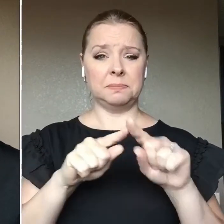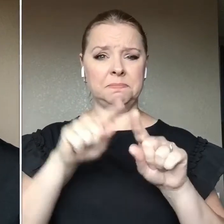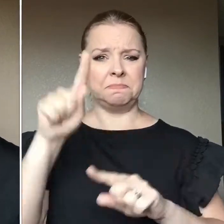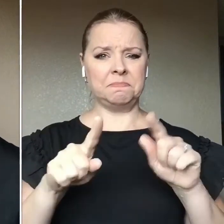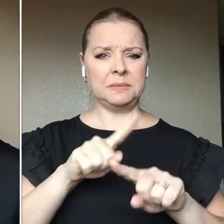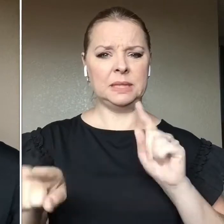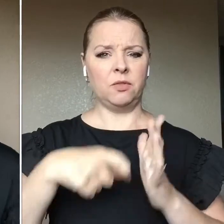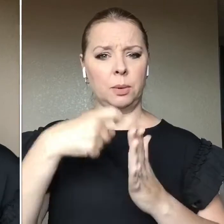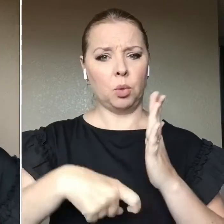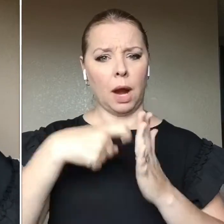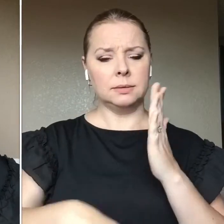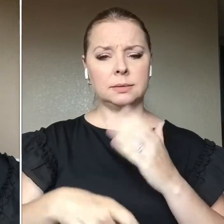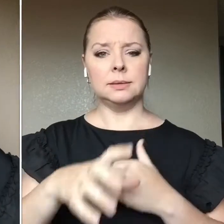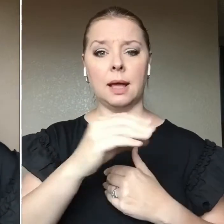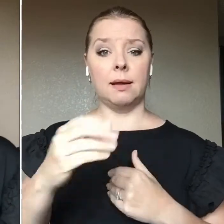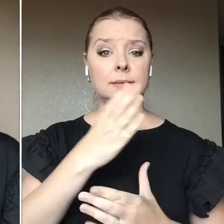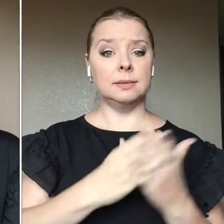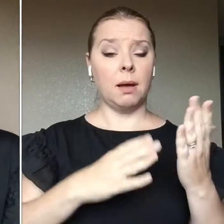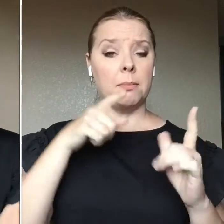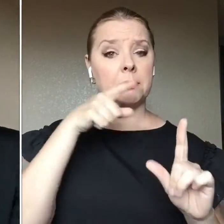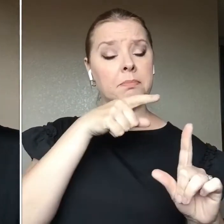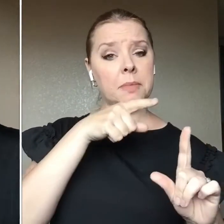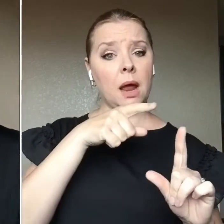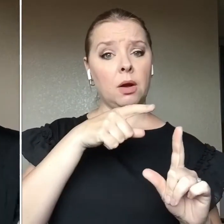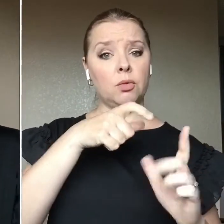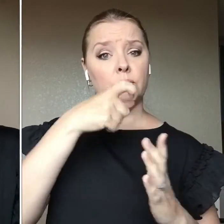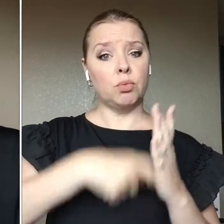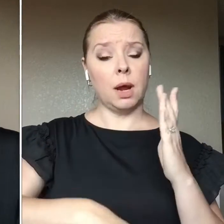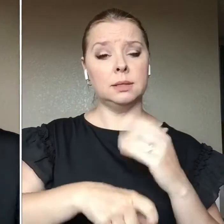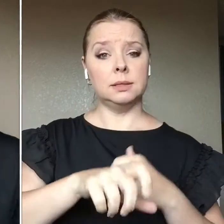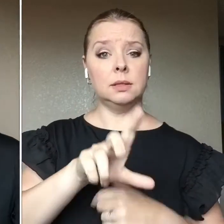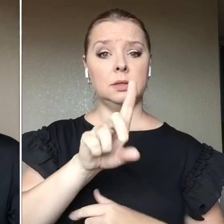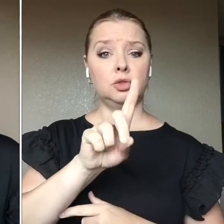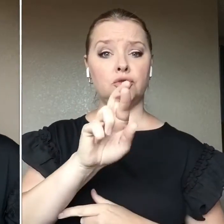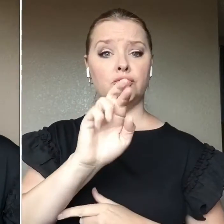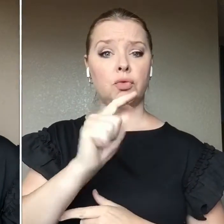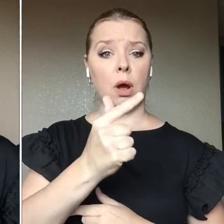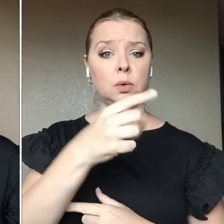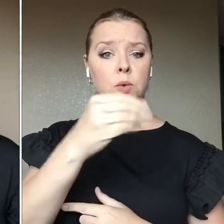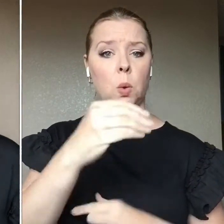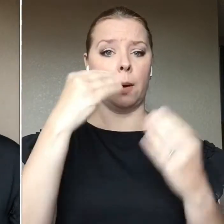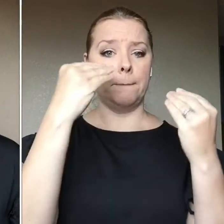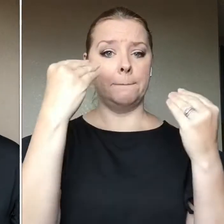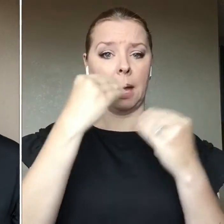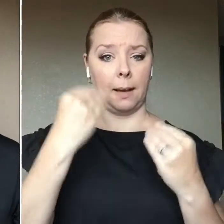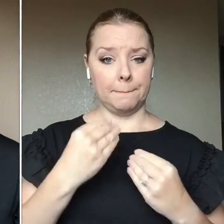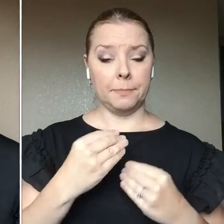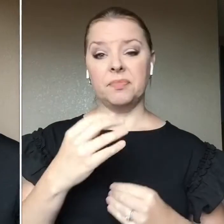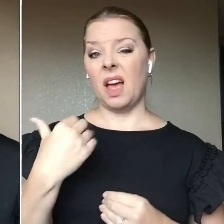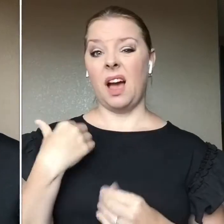their price point is drugstore makeup. And I play with everything. Um, you know, I've